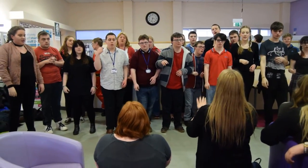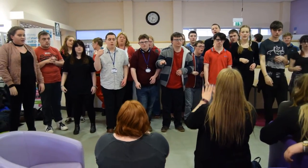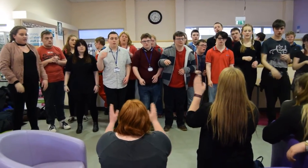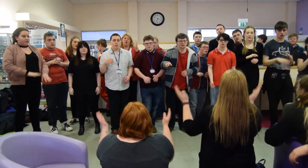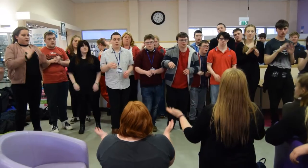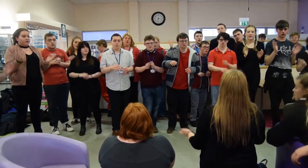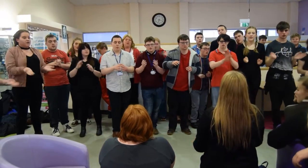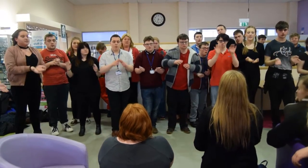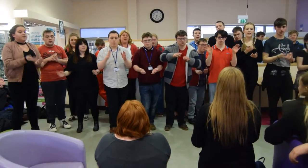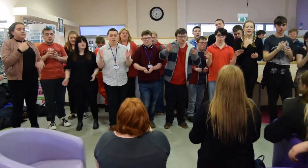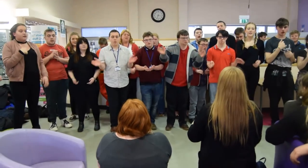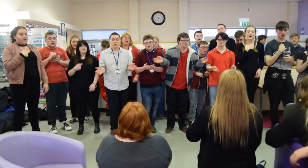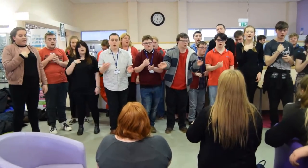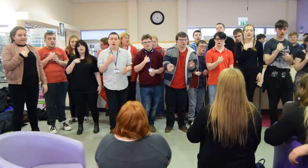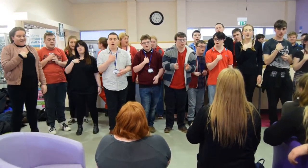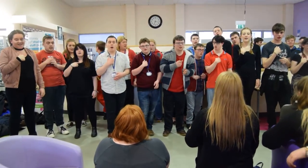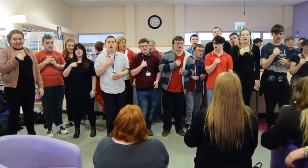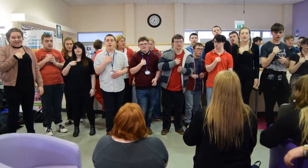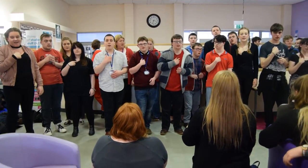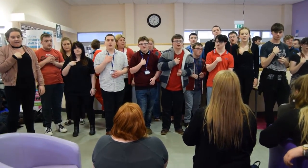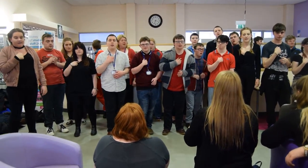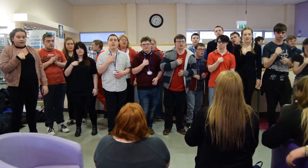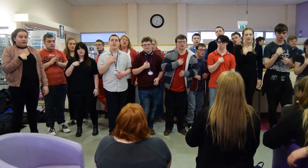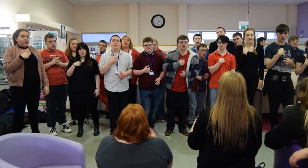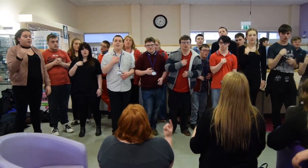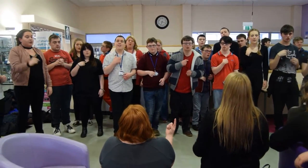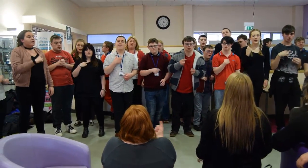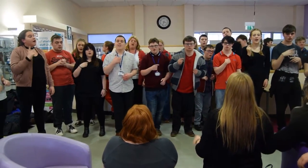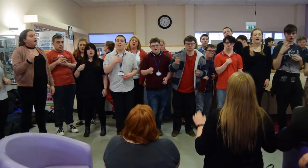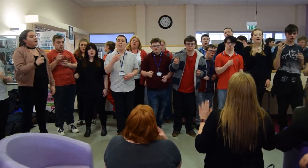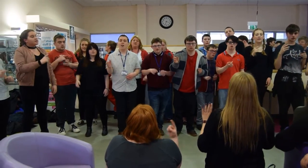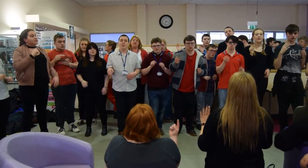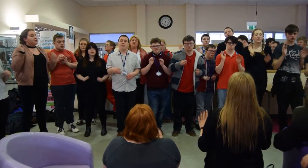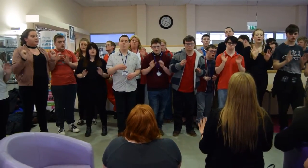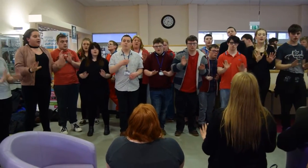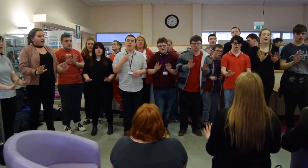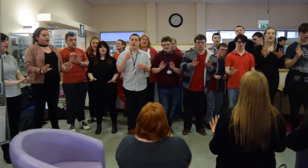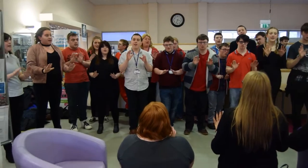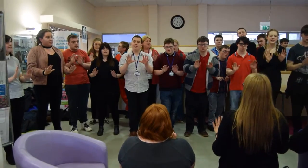the world had died. We are still waiting,